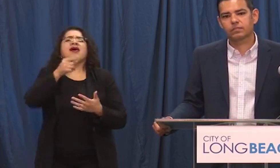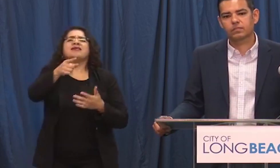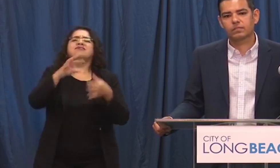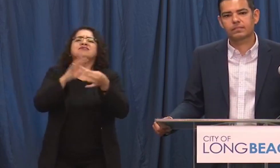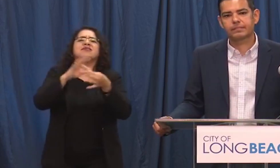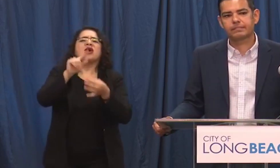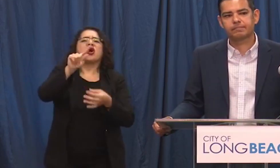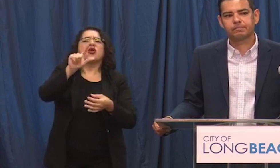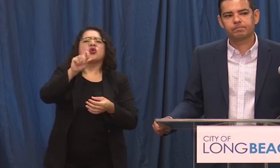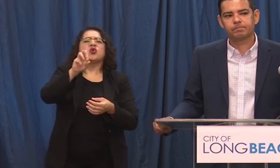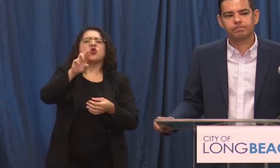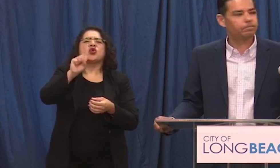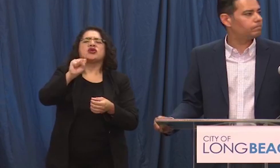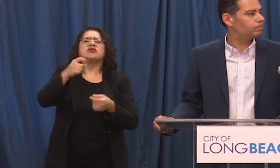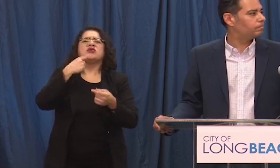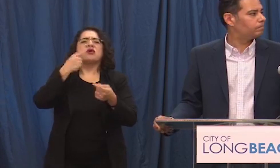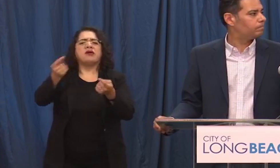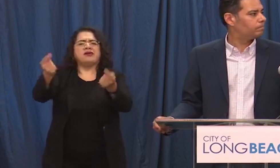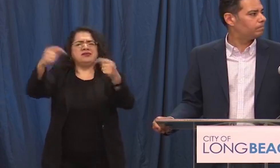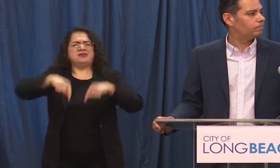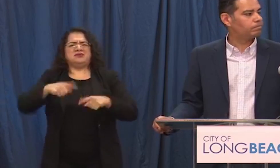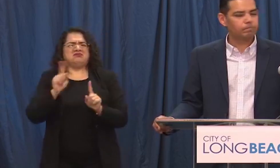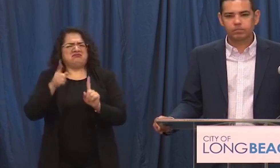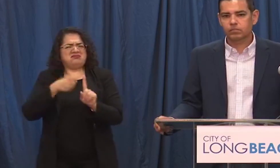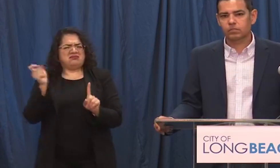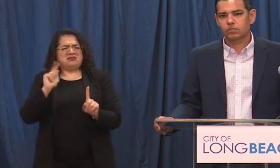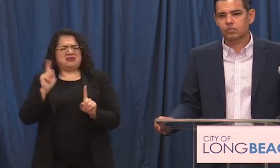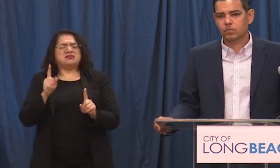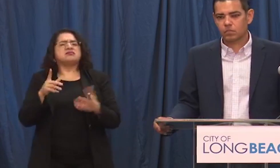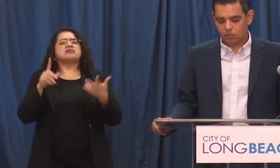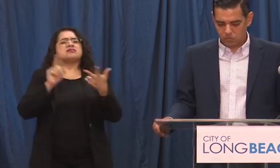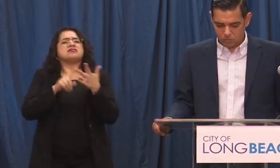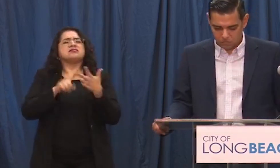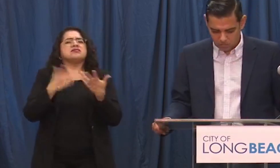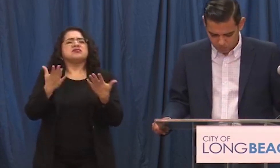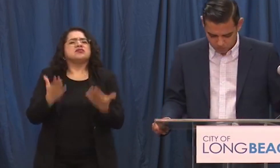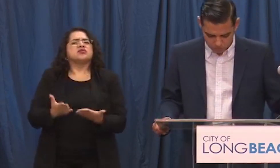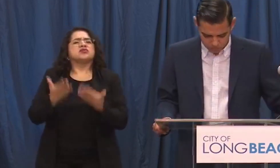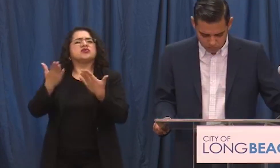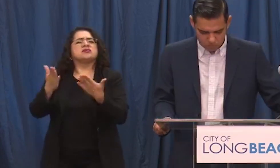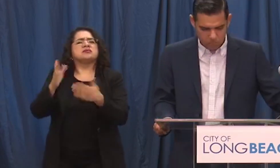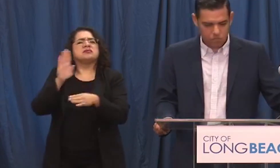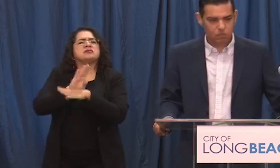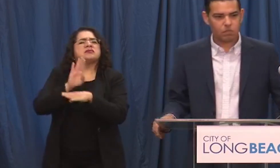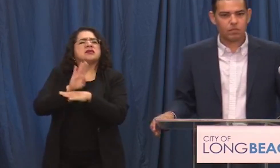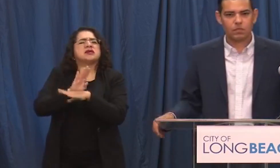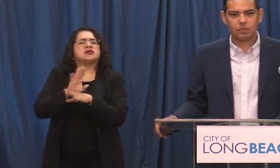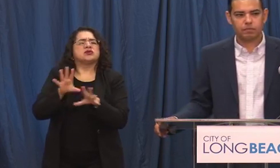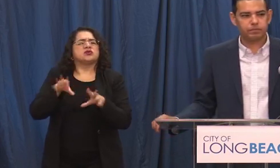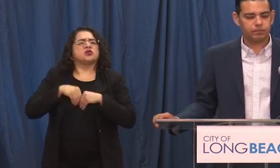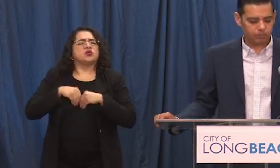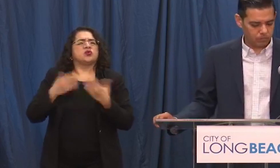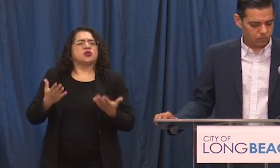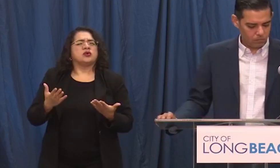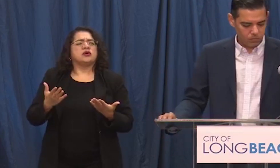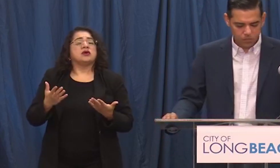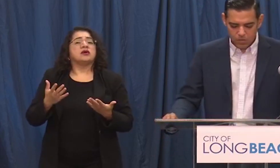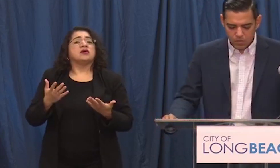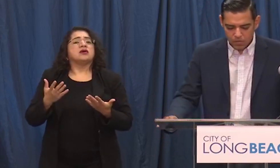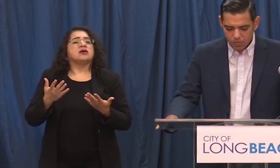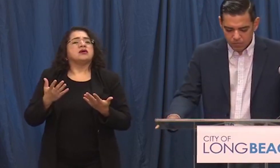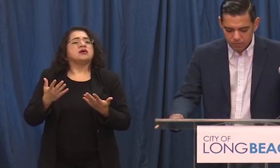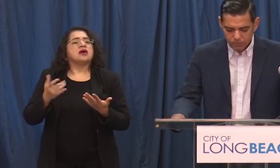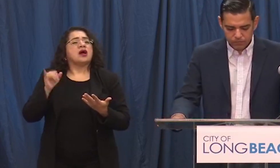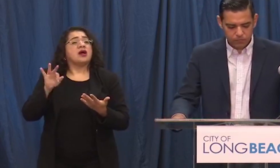to business owners who saw what happened last night um and are concerned may happen again tonight and want to perhaps